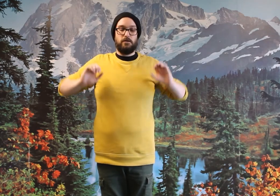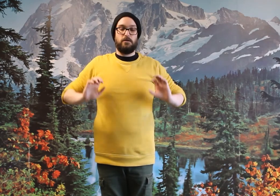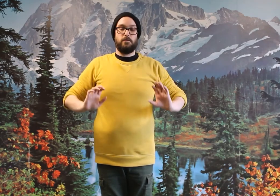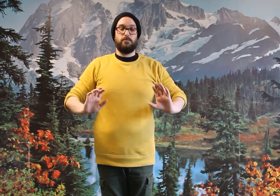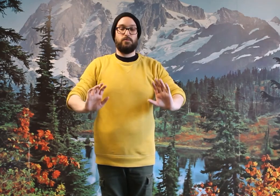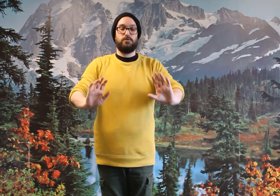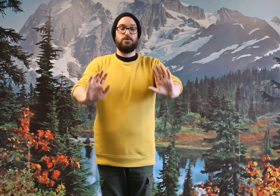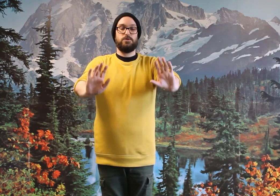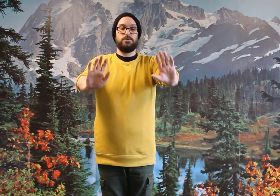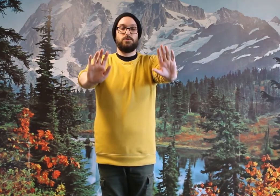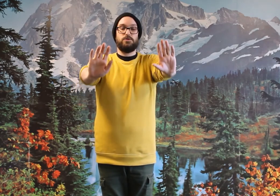Push.